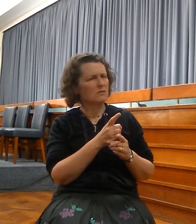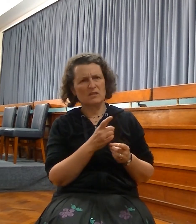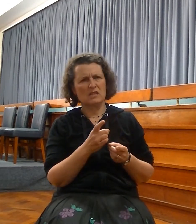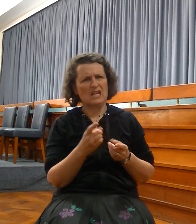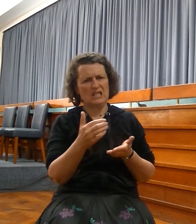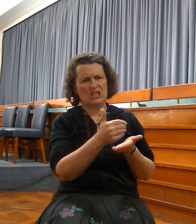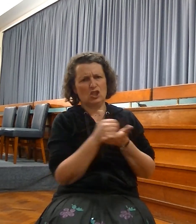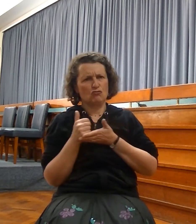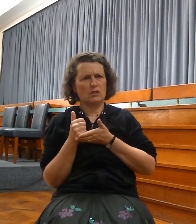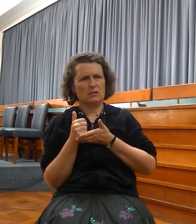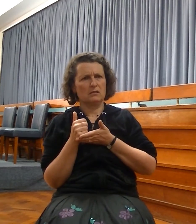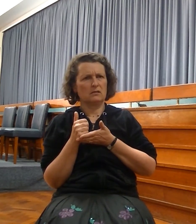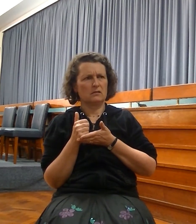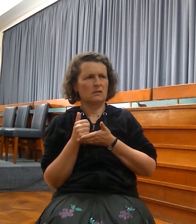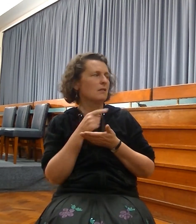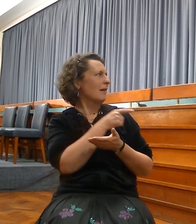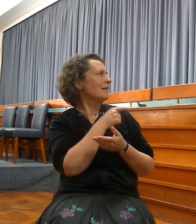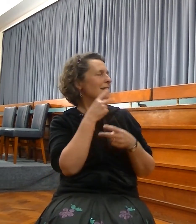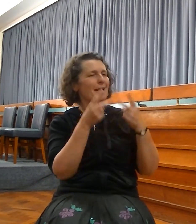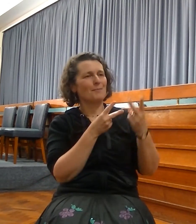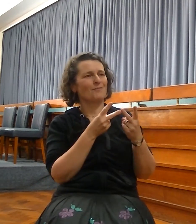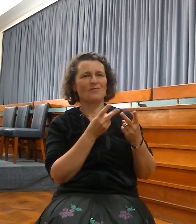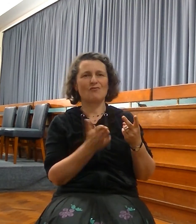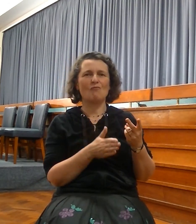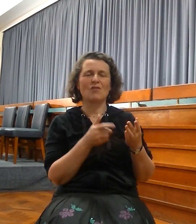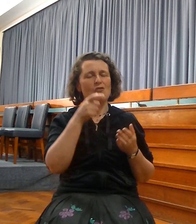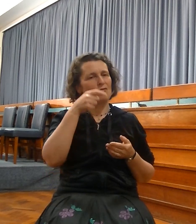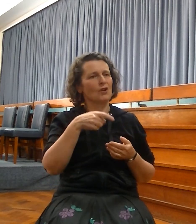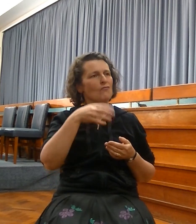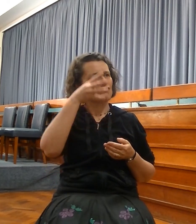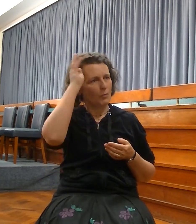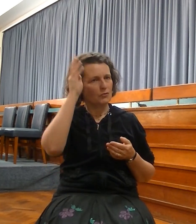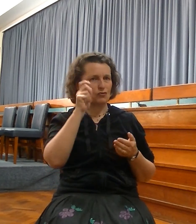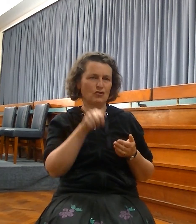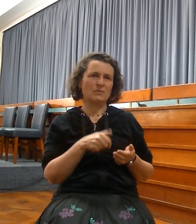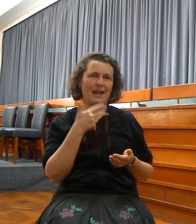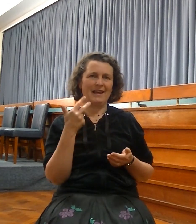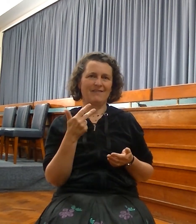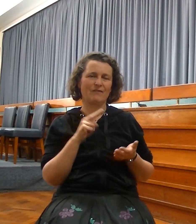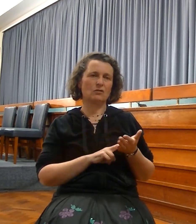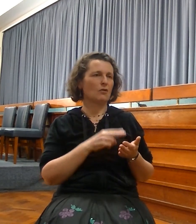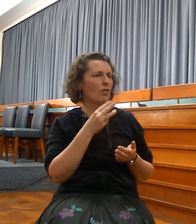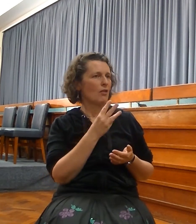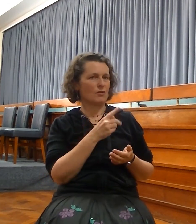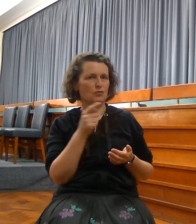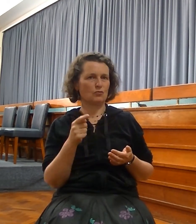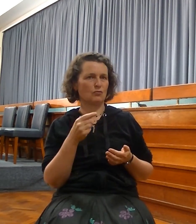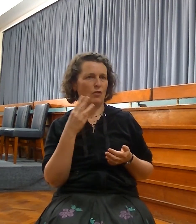here's a hymn based on Romans, chapter 8, verses 33 to 39. Who shall the Lord elect,